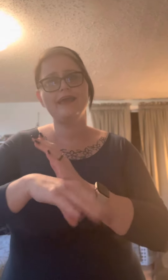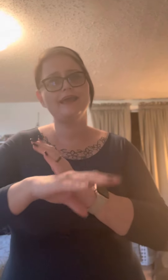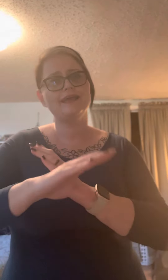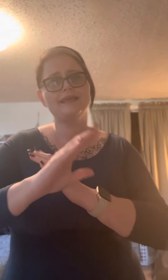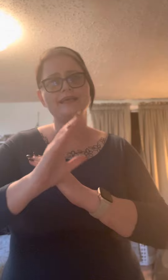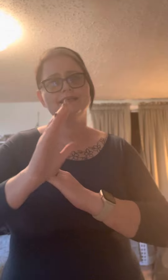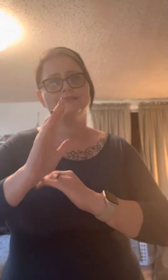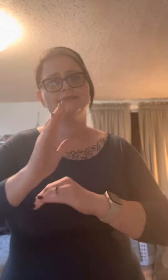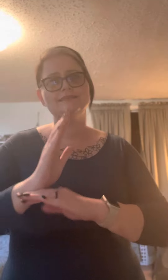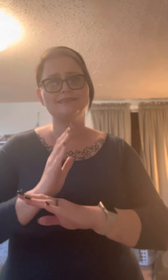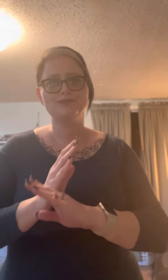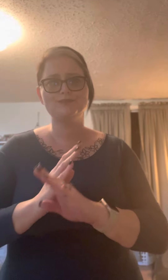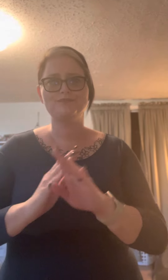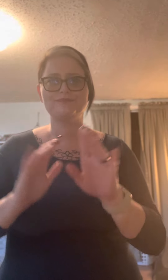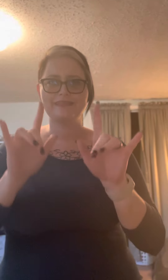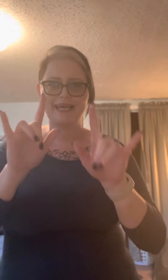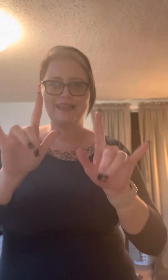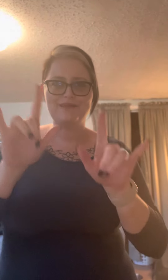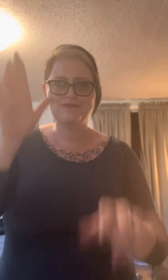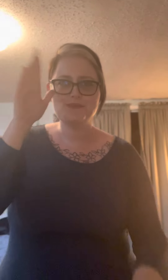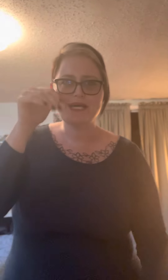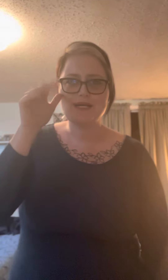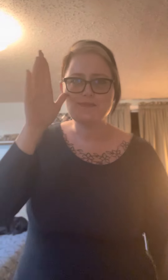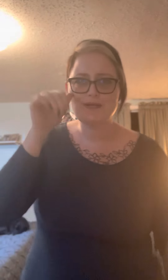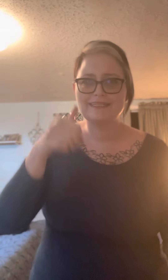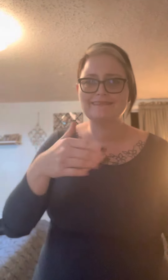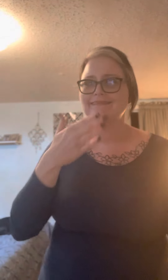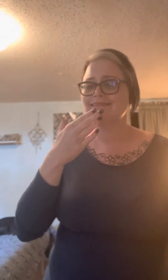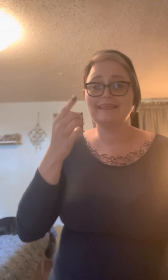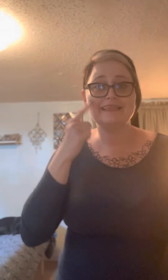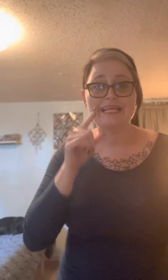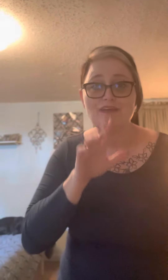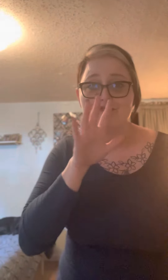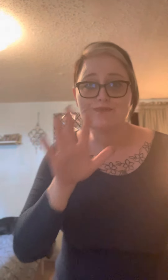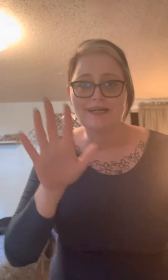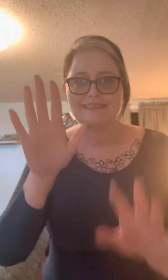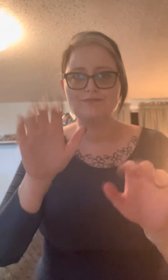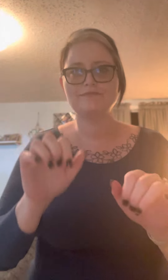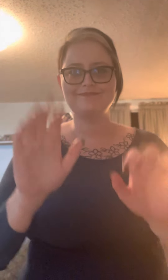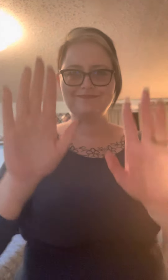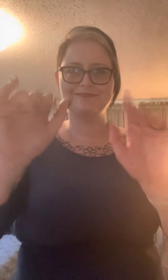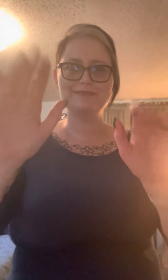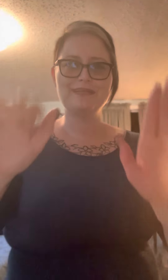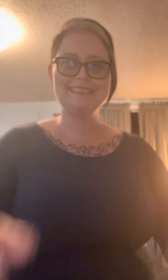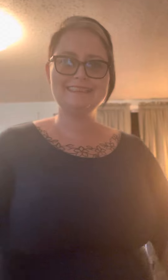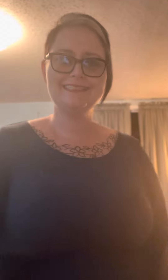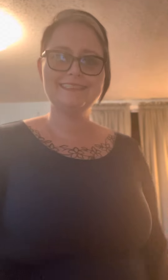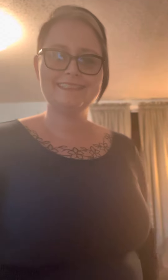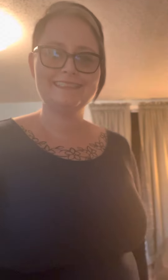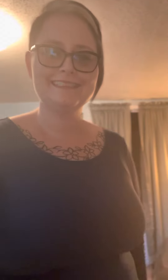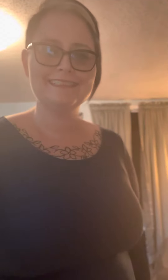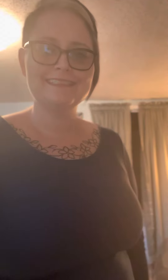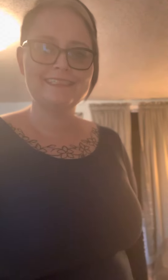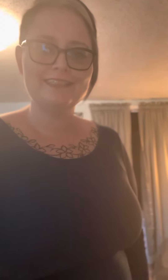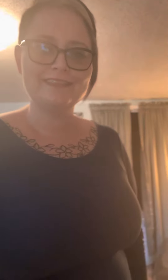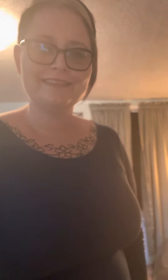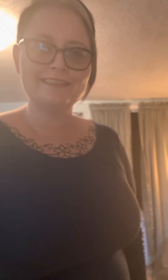was